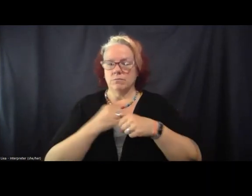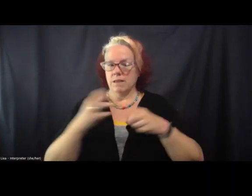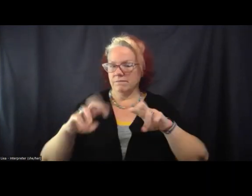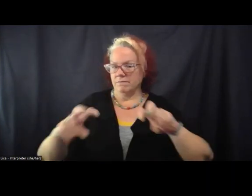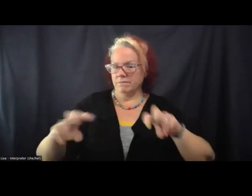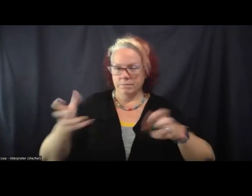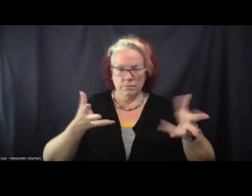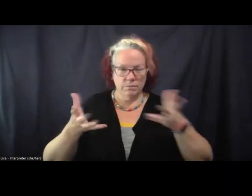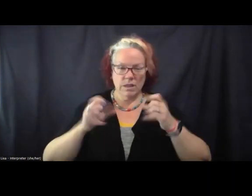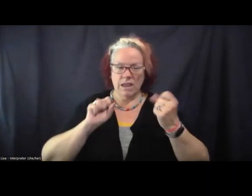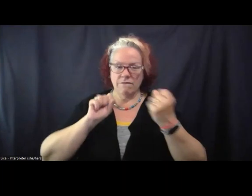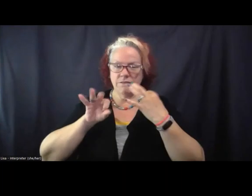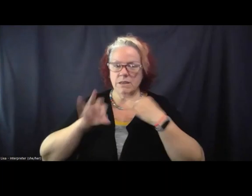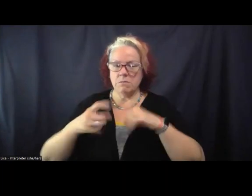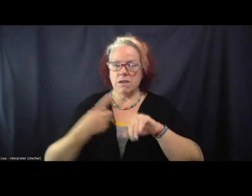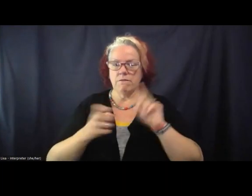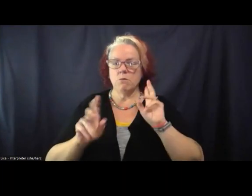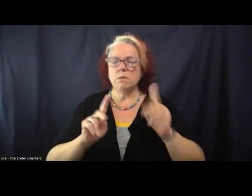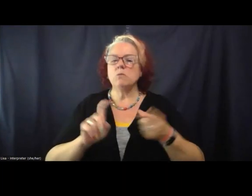was huge.